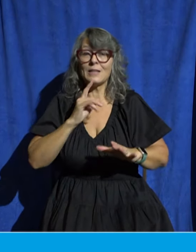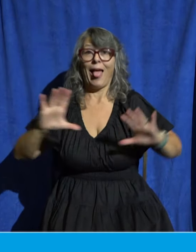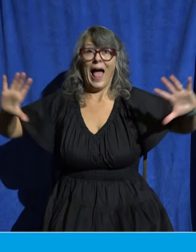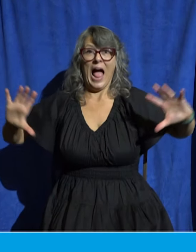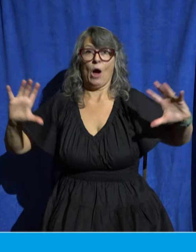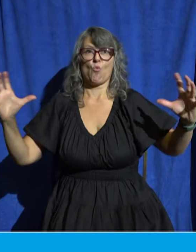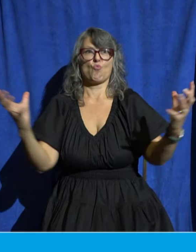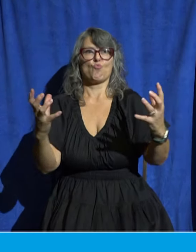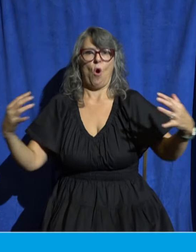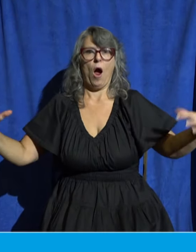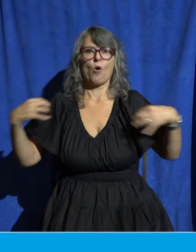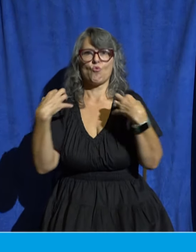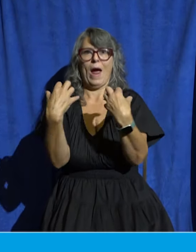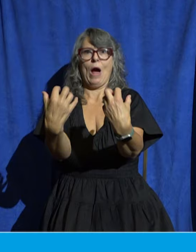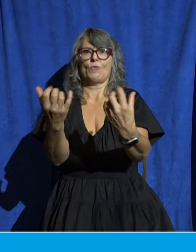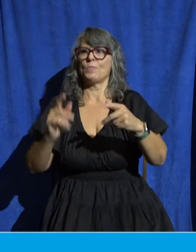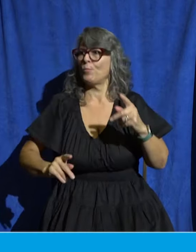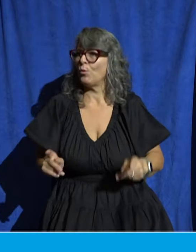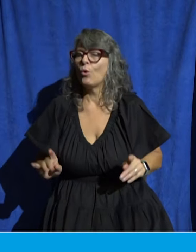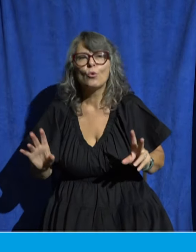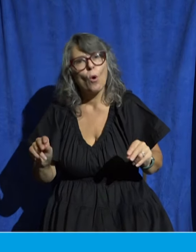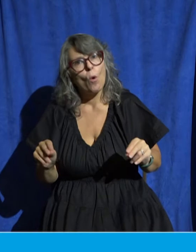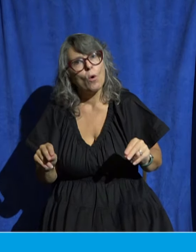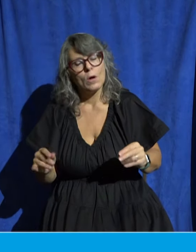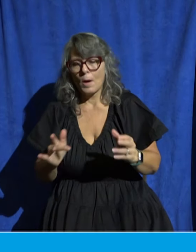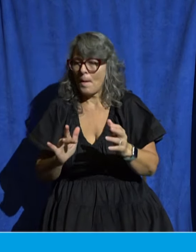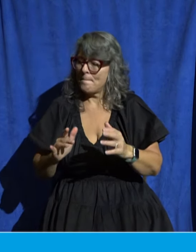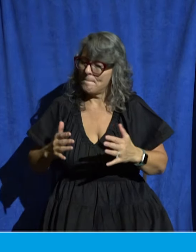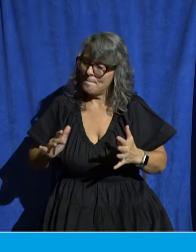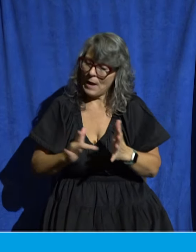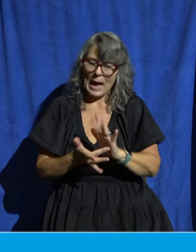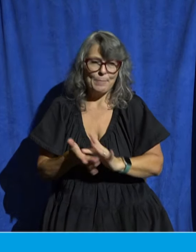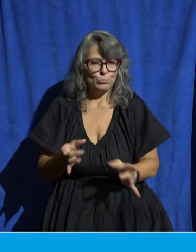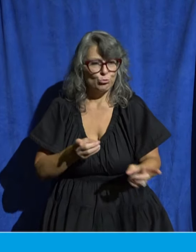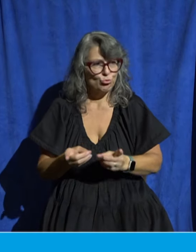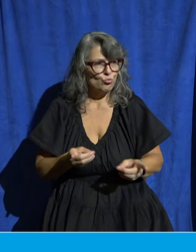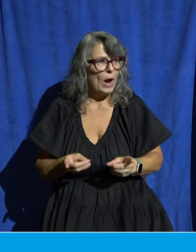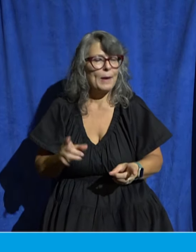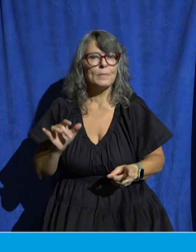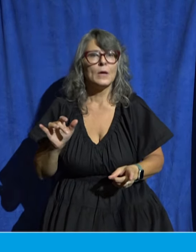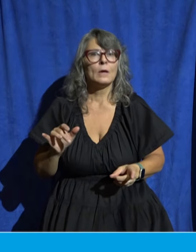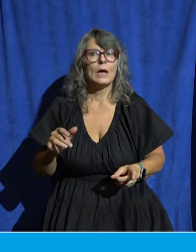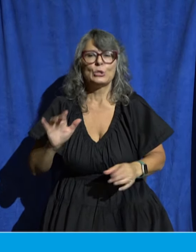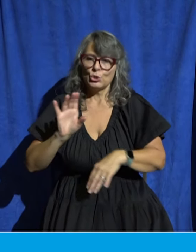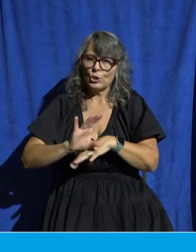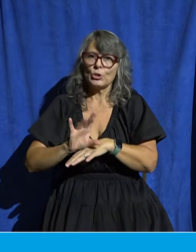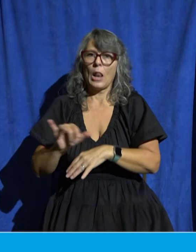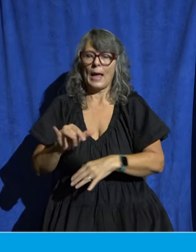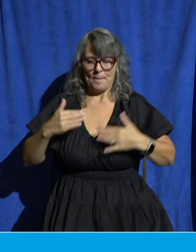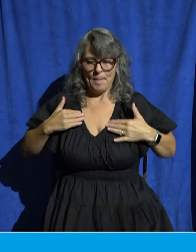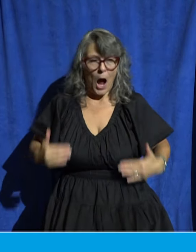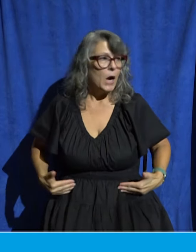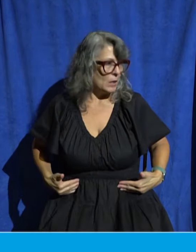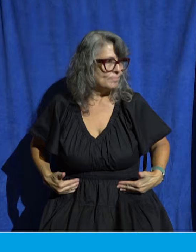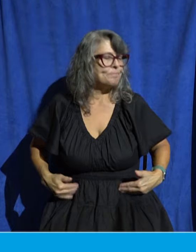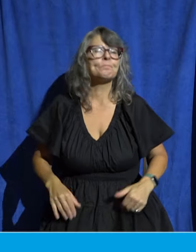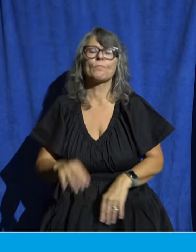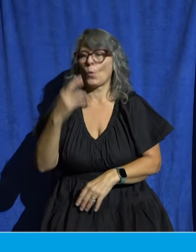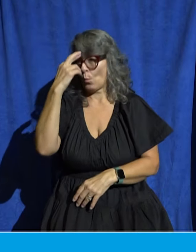as a body. As a body. Flip back with me to Romans 12. We're going to go back and forth a lot. Romans 12, starting in